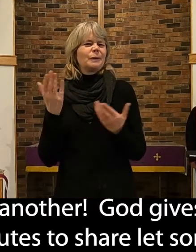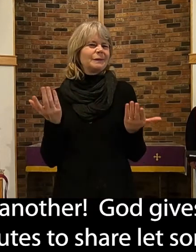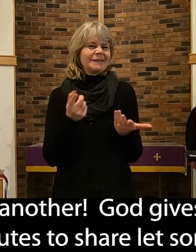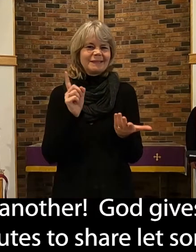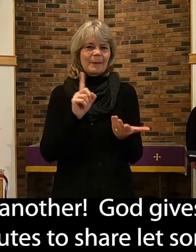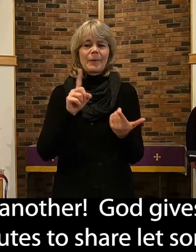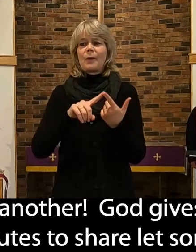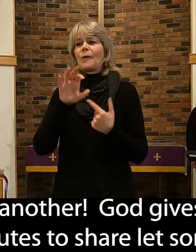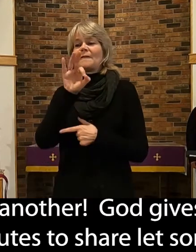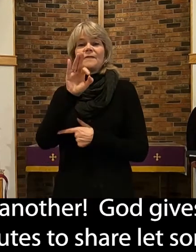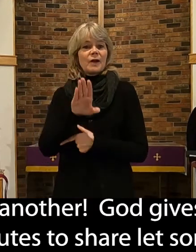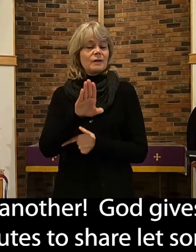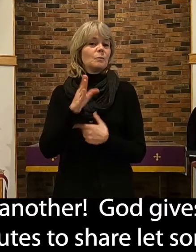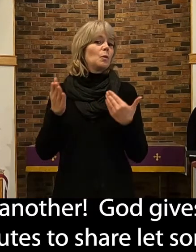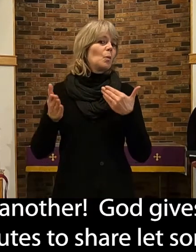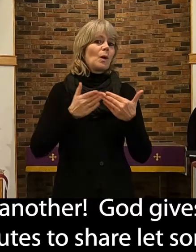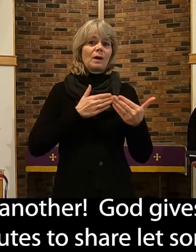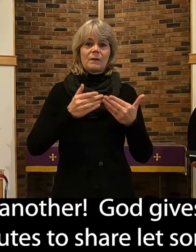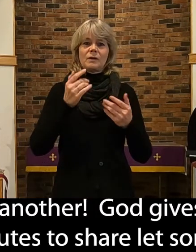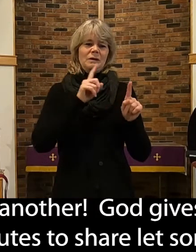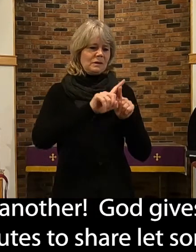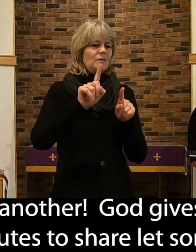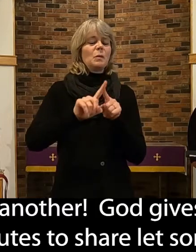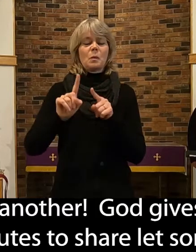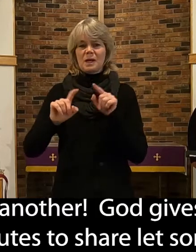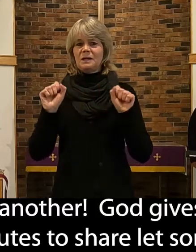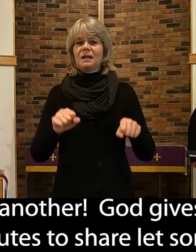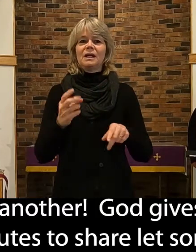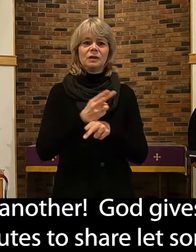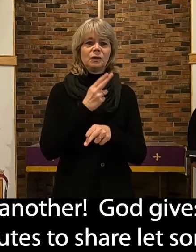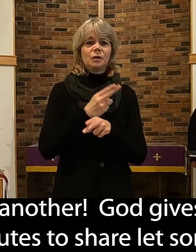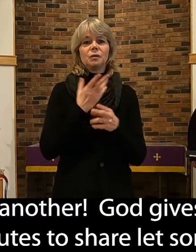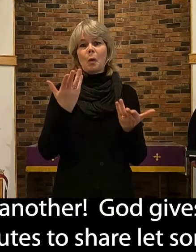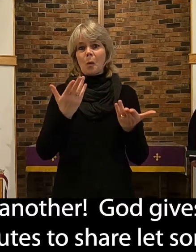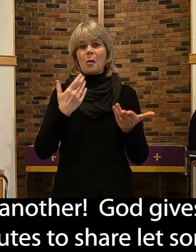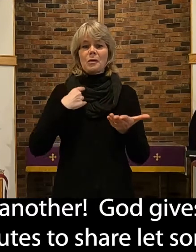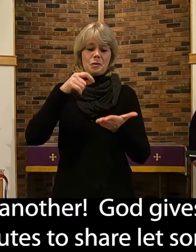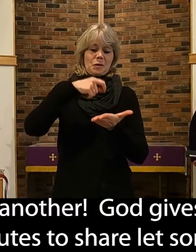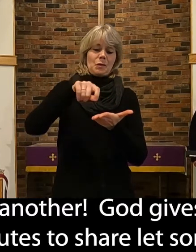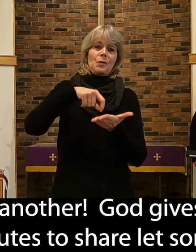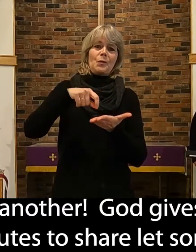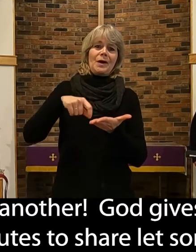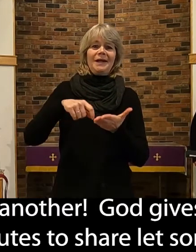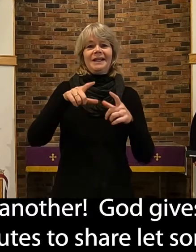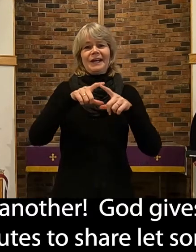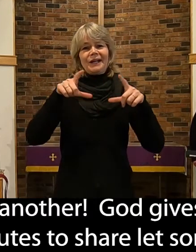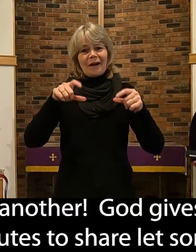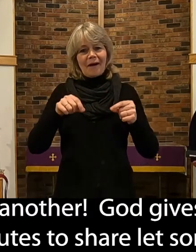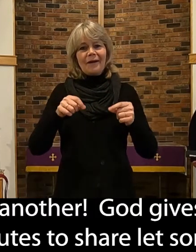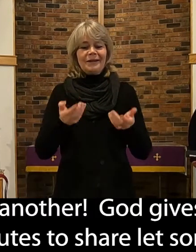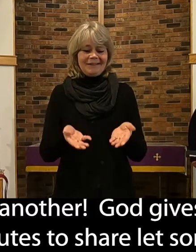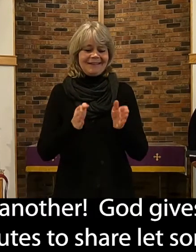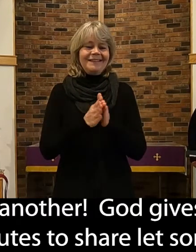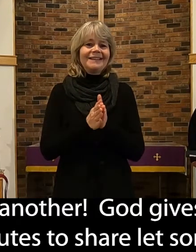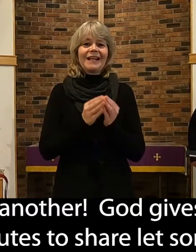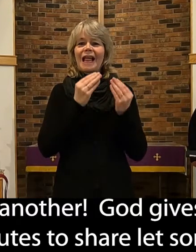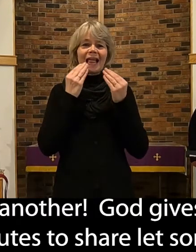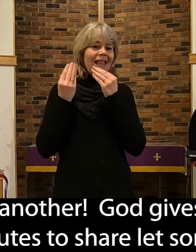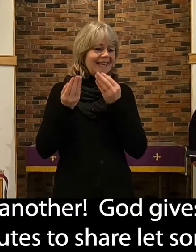Facebook. You can send a note, a message, write a card, send it to somebody and check in with